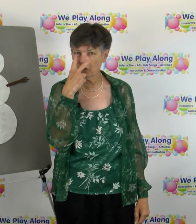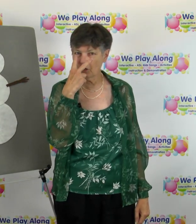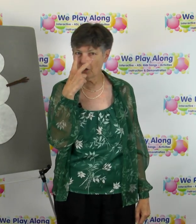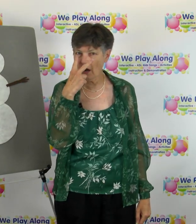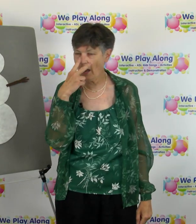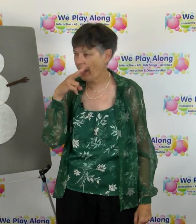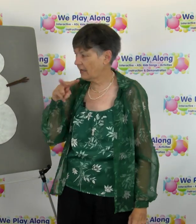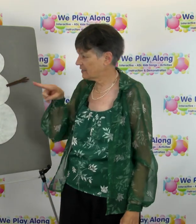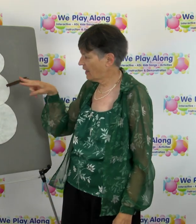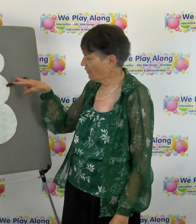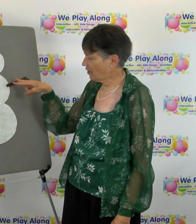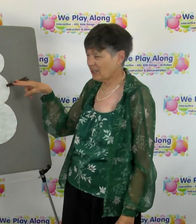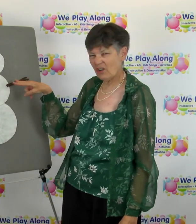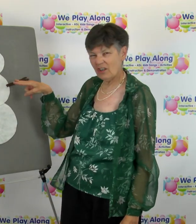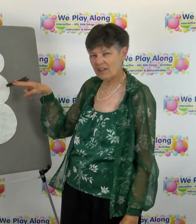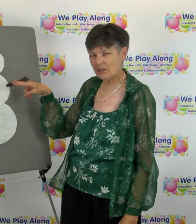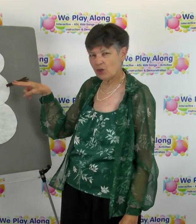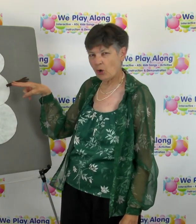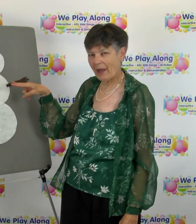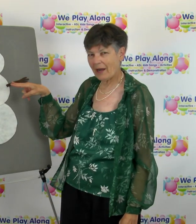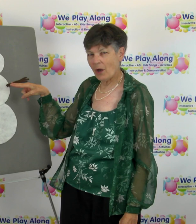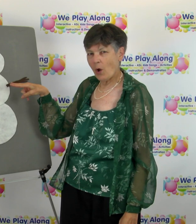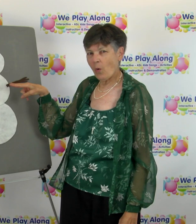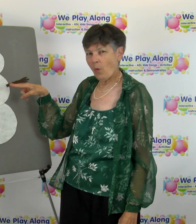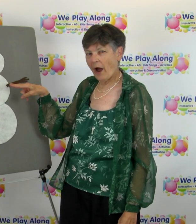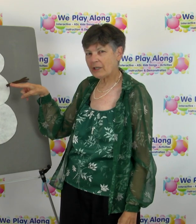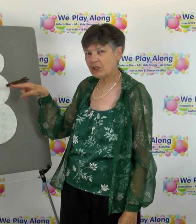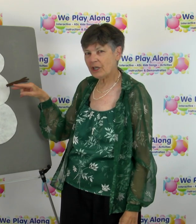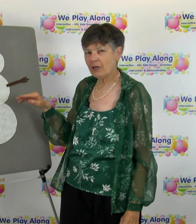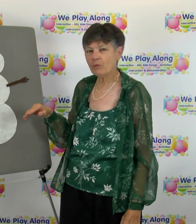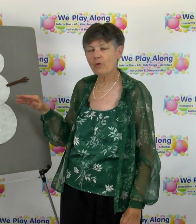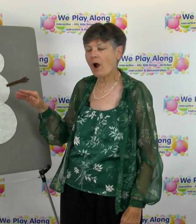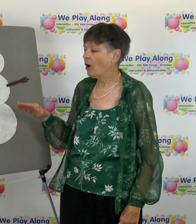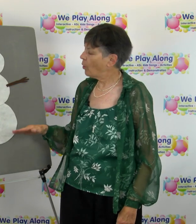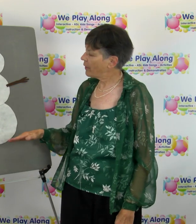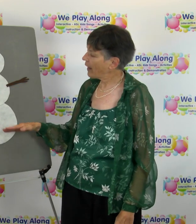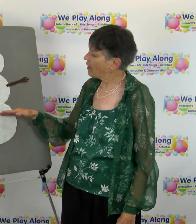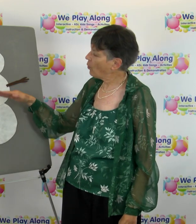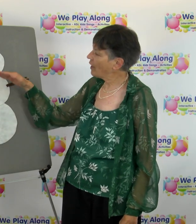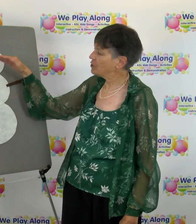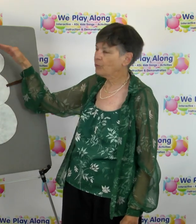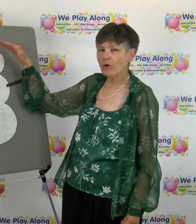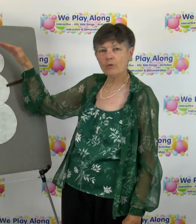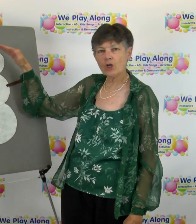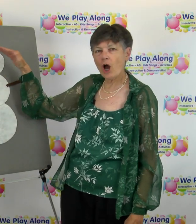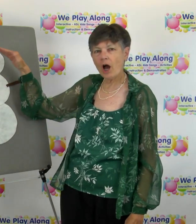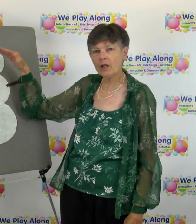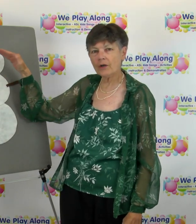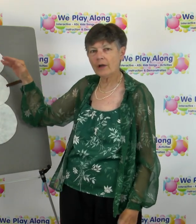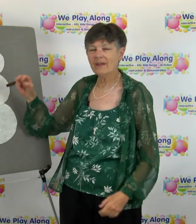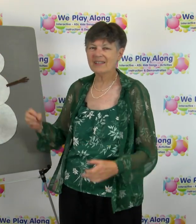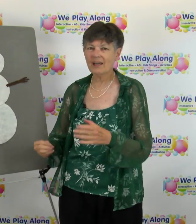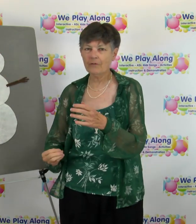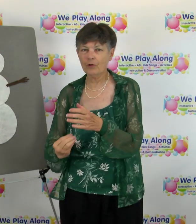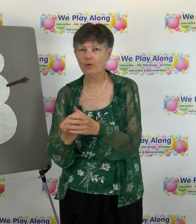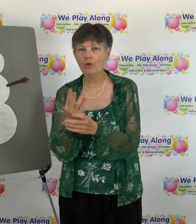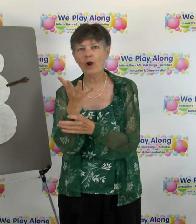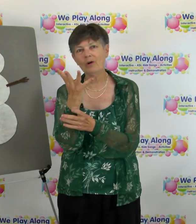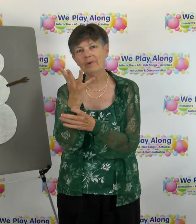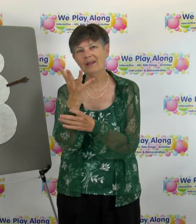to your eyes and out there and let's go look at the snowman watch him grow we're not gonna watch him grow taller the sign for grow would be